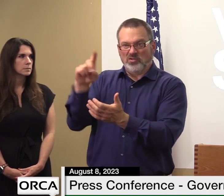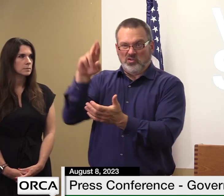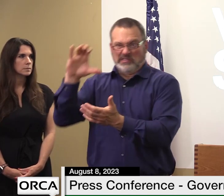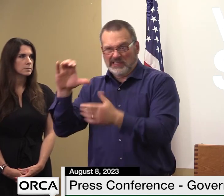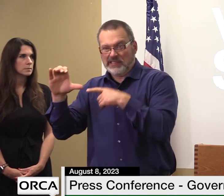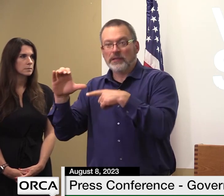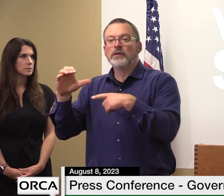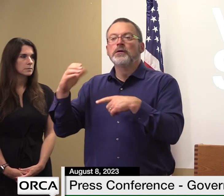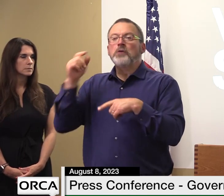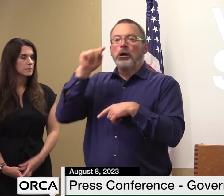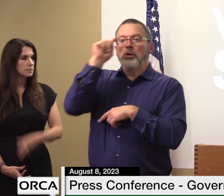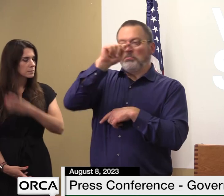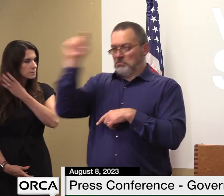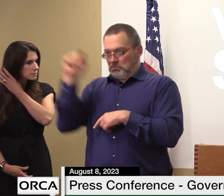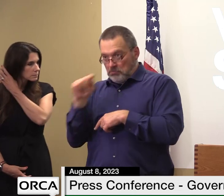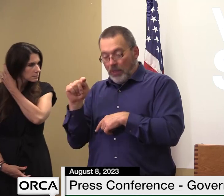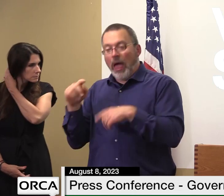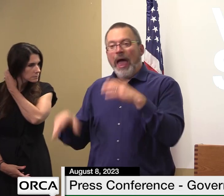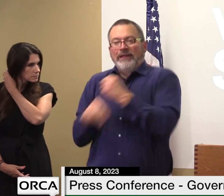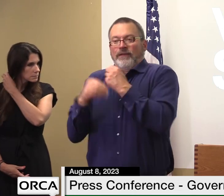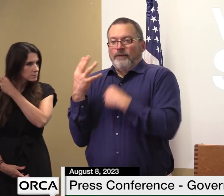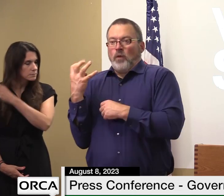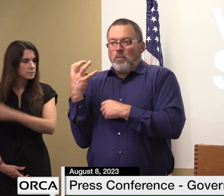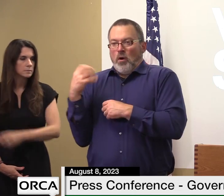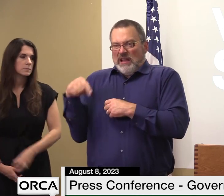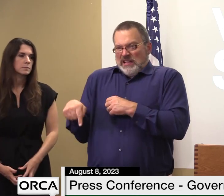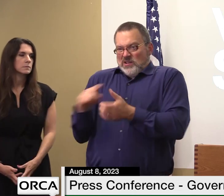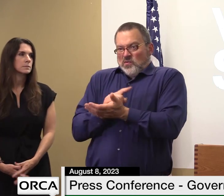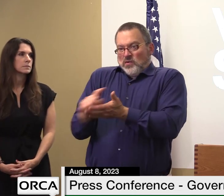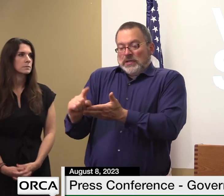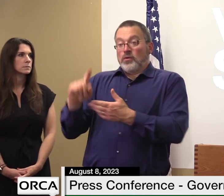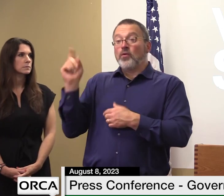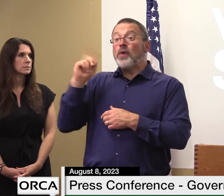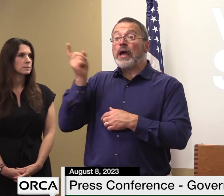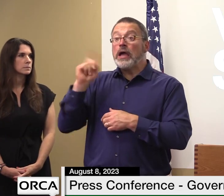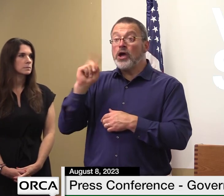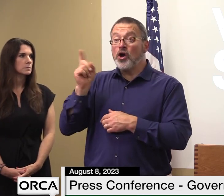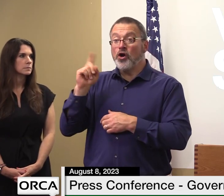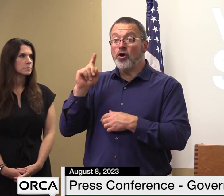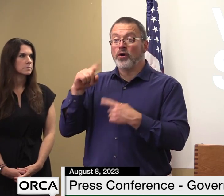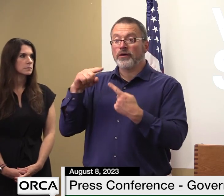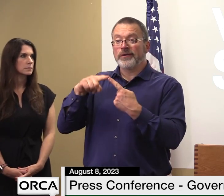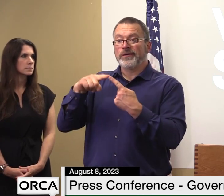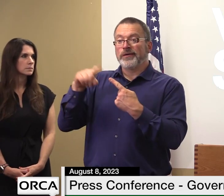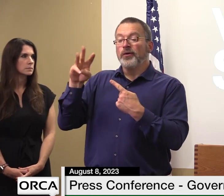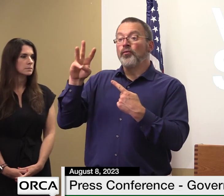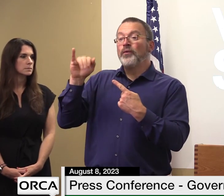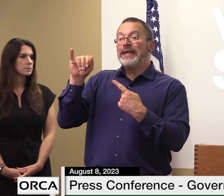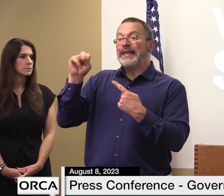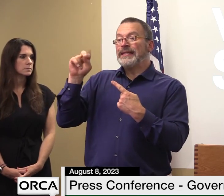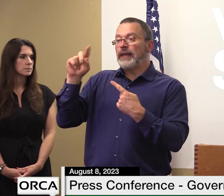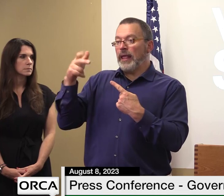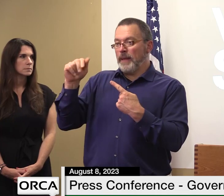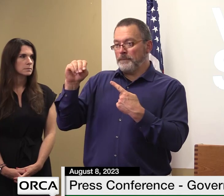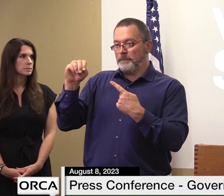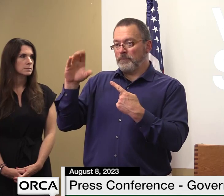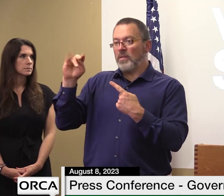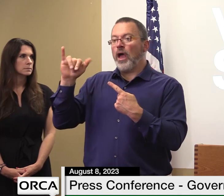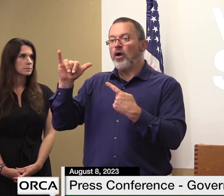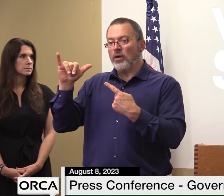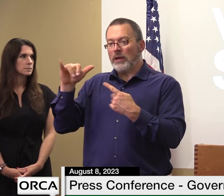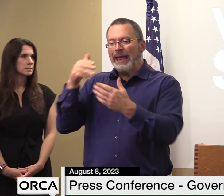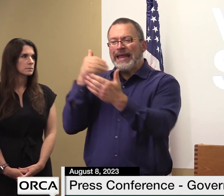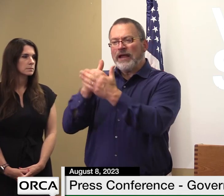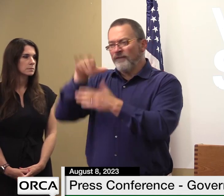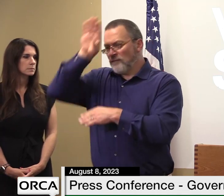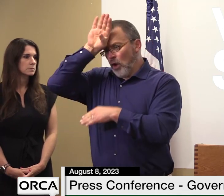up four new look new centers this week at the following locations in windham county at the jamaica fire department in jamaica tomorrow